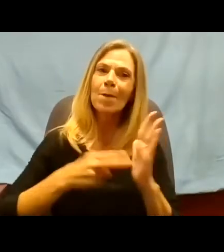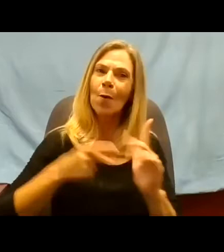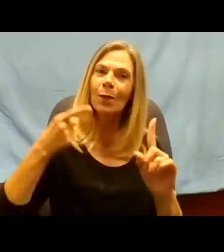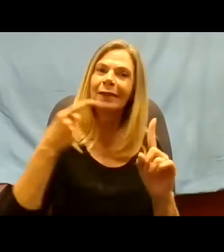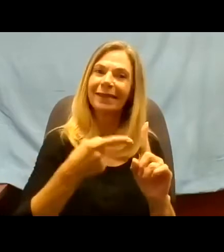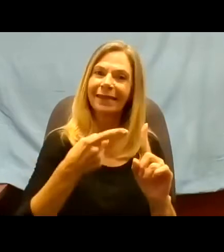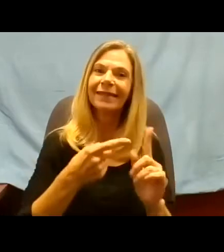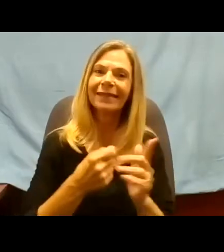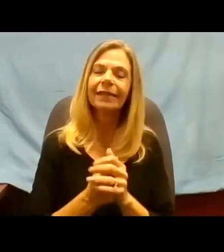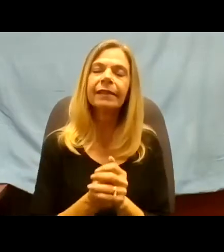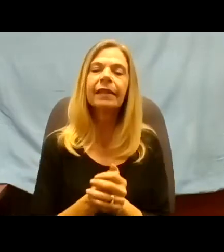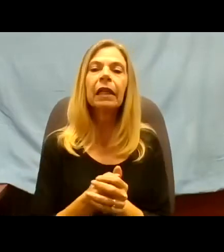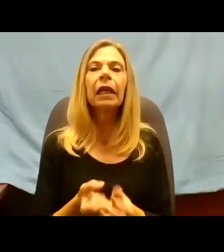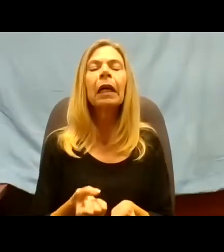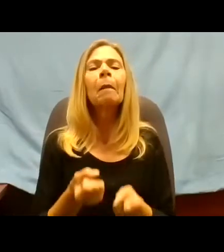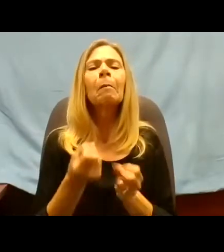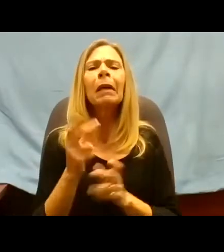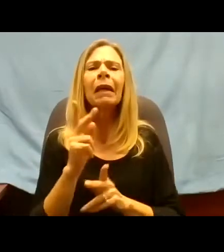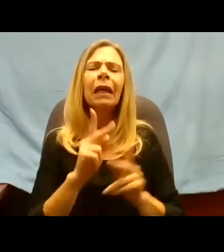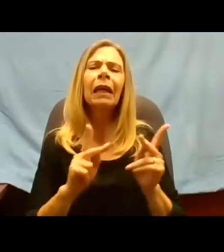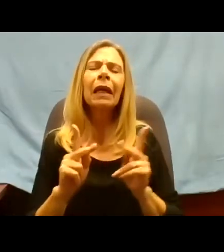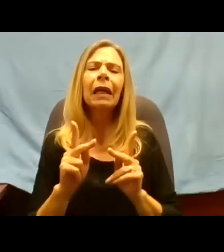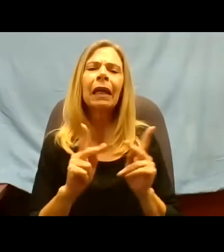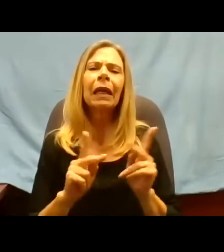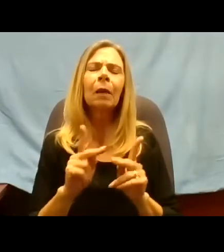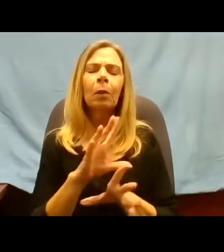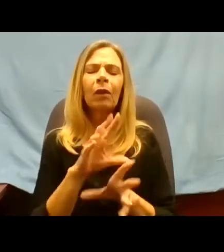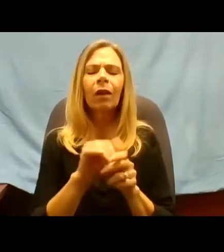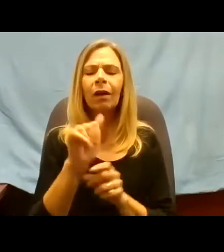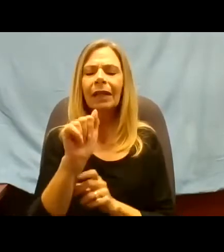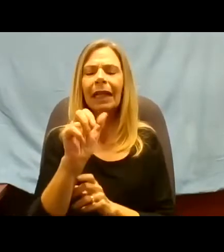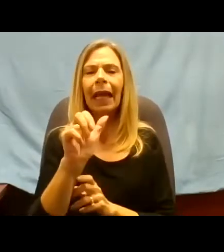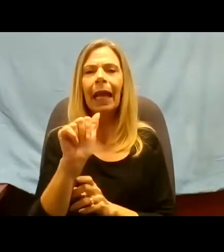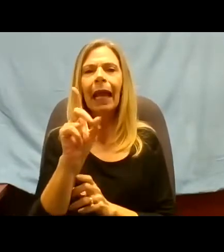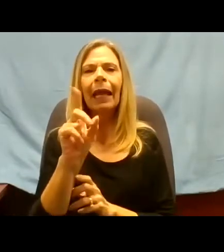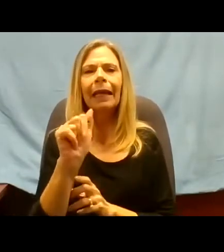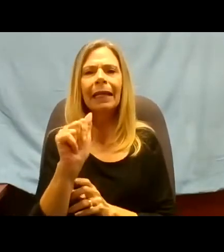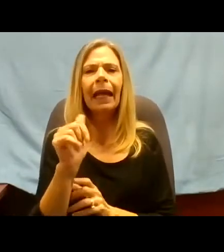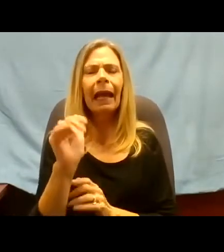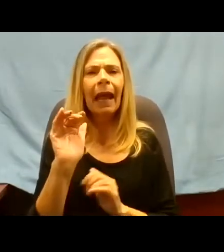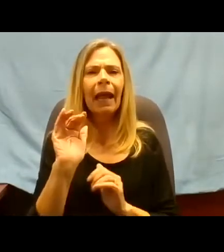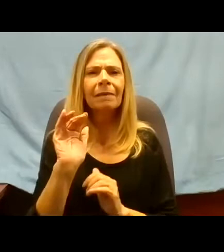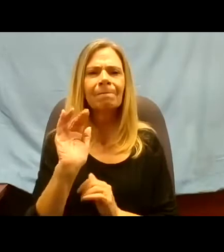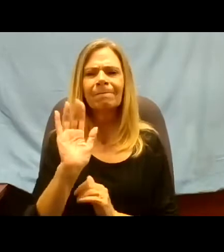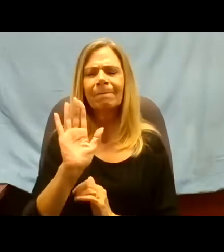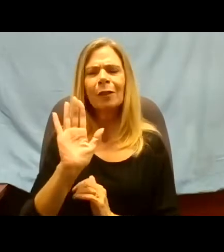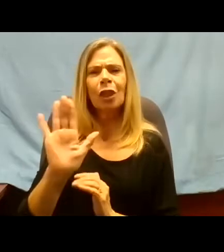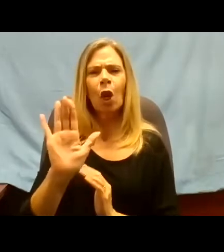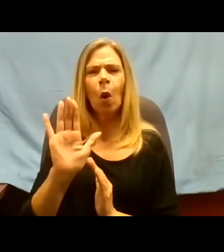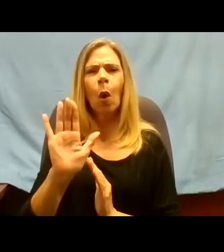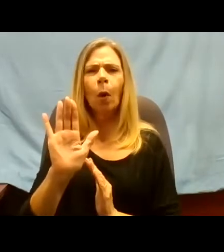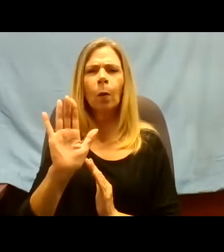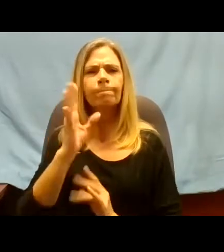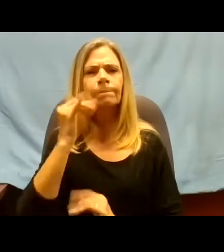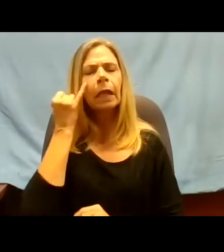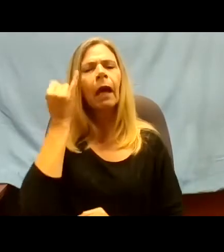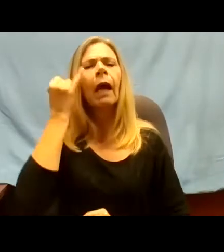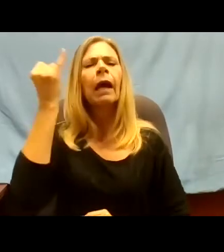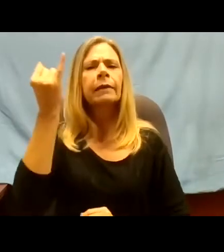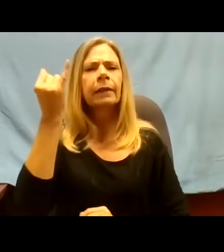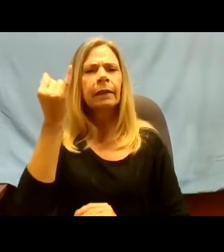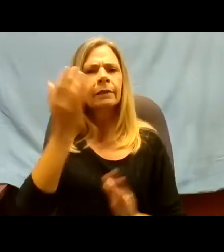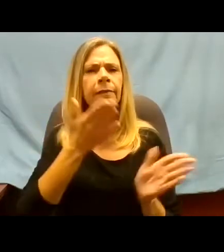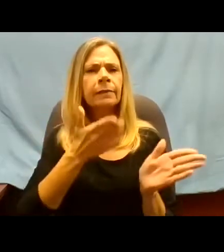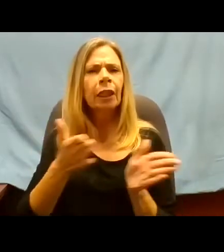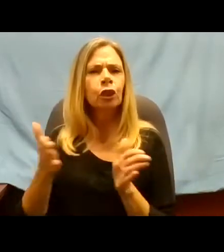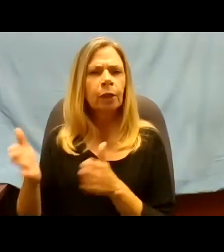people who had all kinds of agendas in ADA and they were all very valid agendas. But for some of us, I'll tell